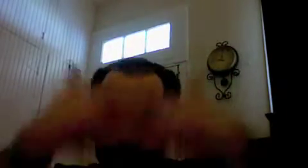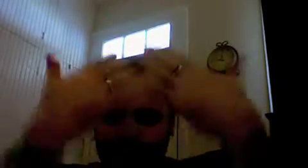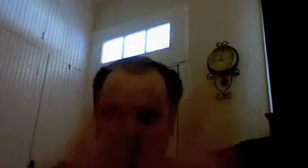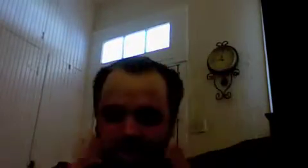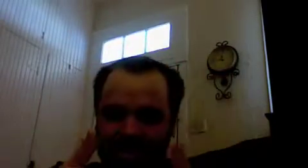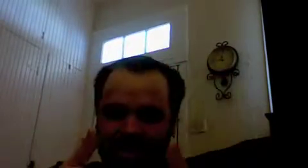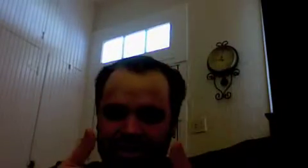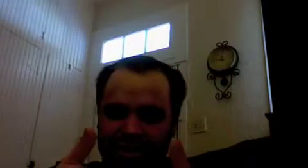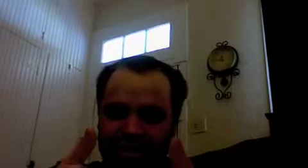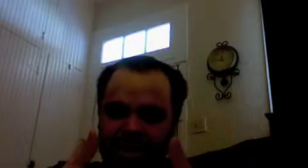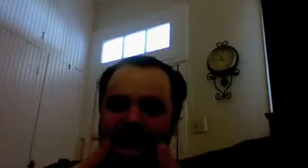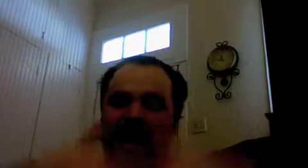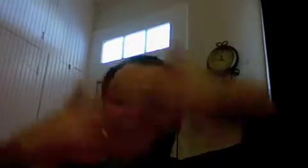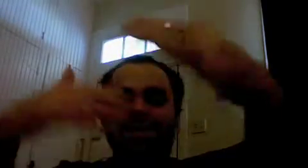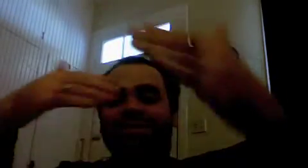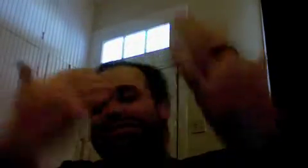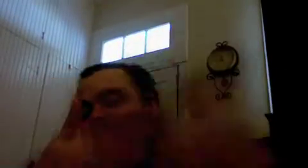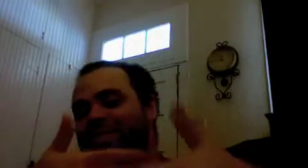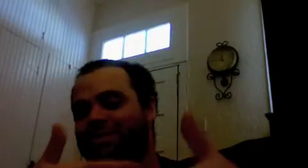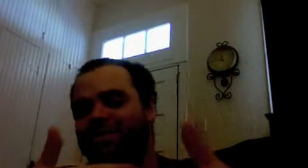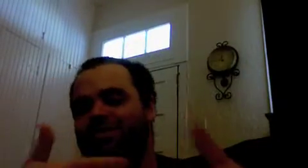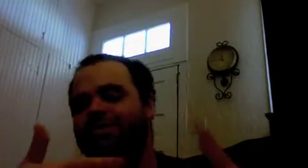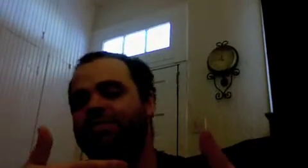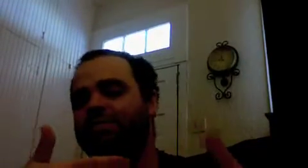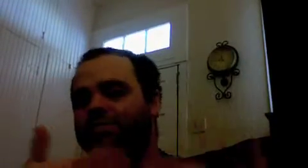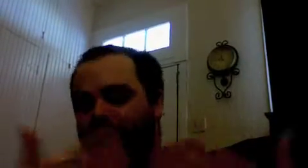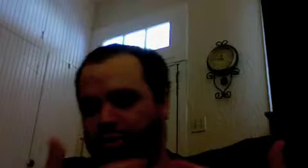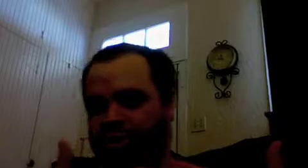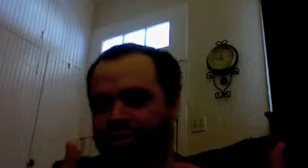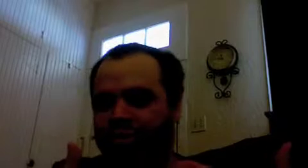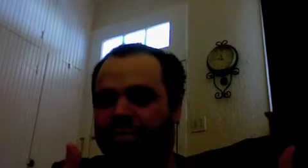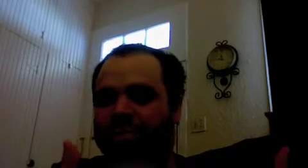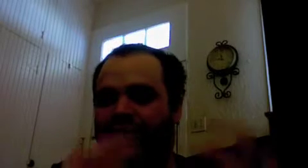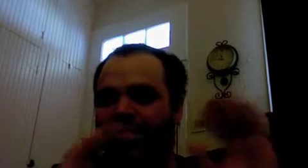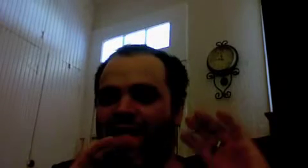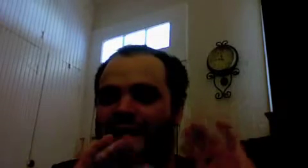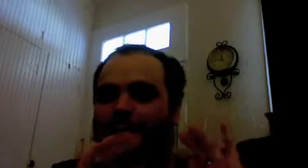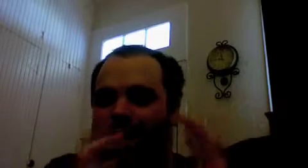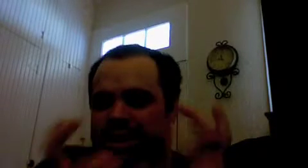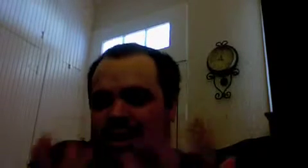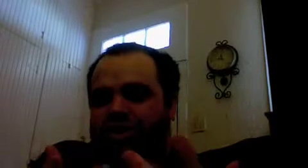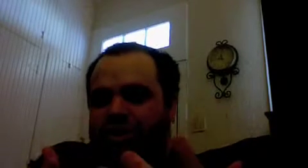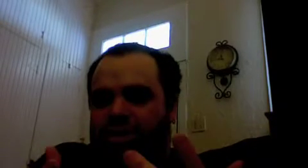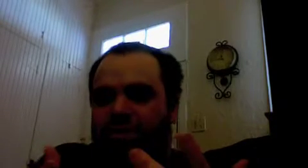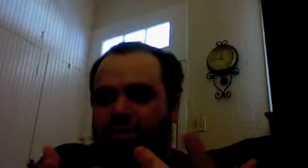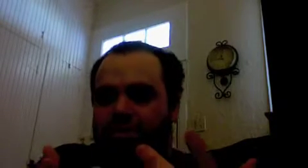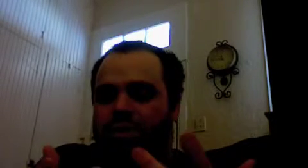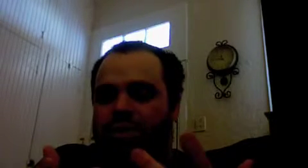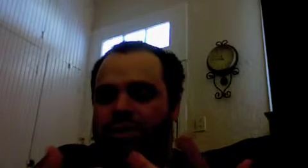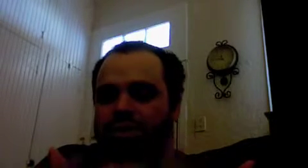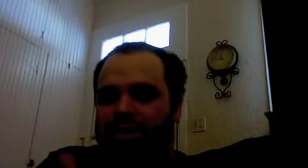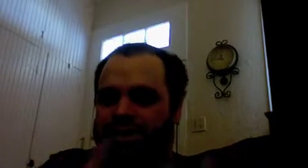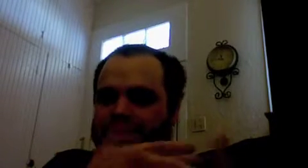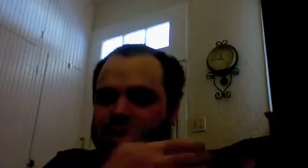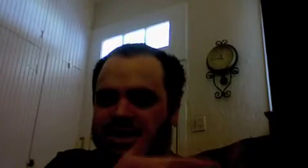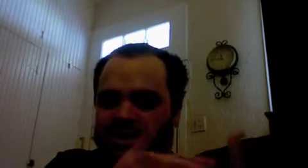between the two and it's not a synthesis between the two it's a mediation between the two it's